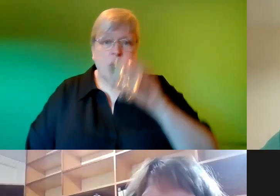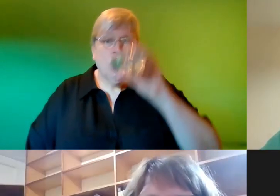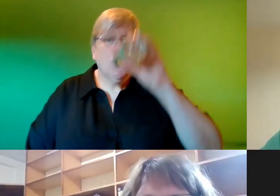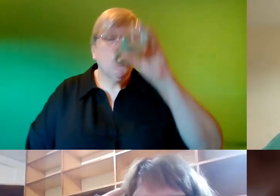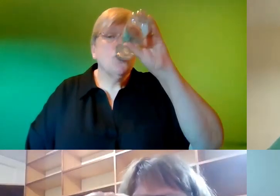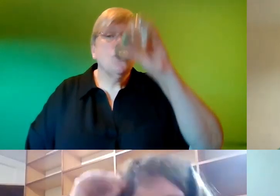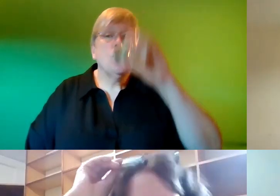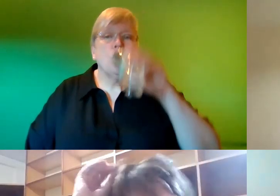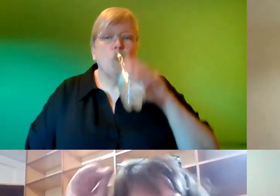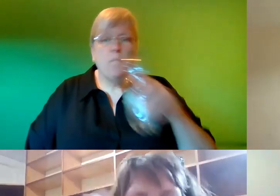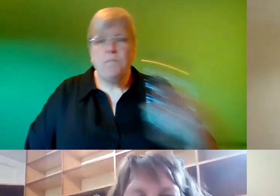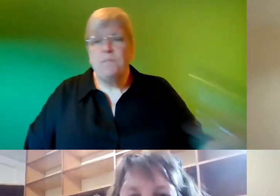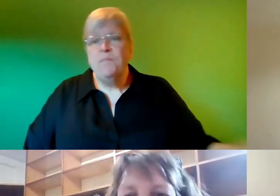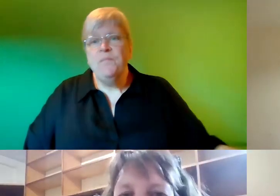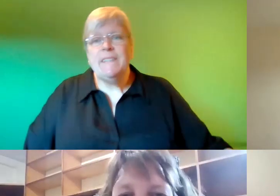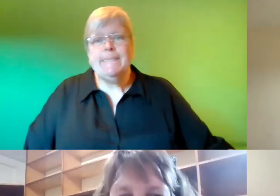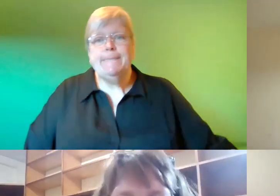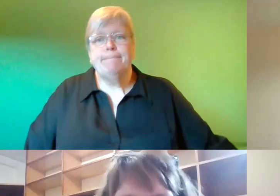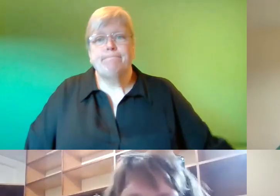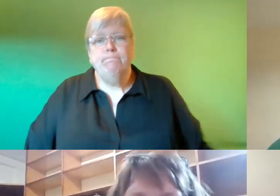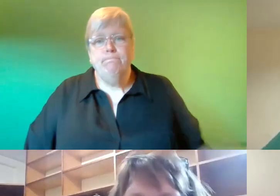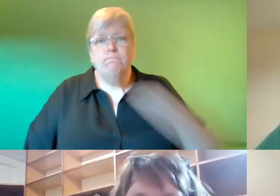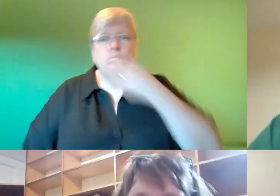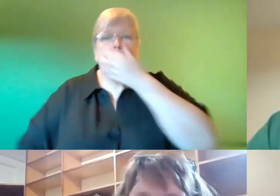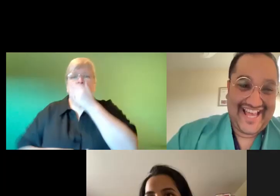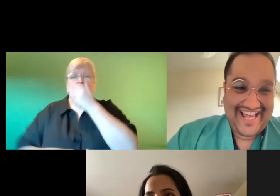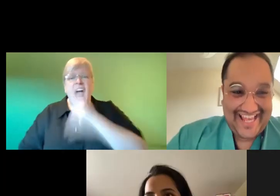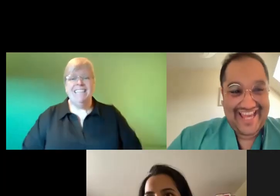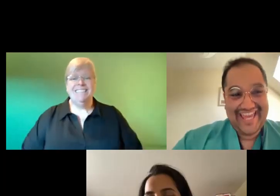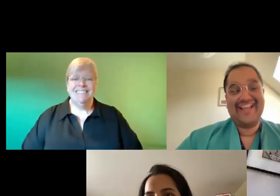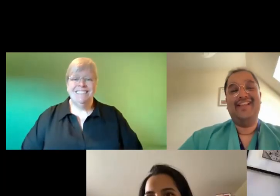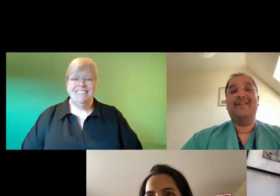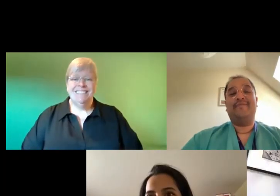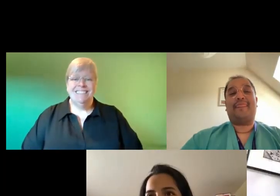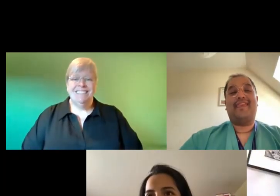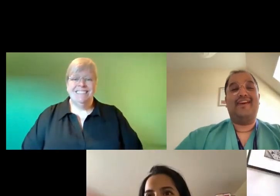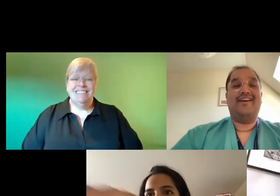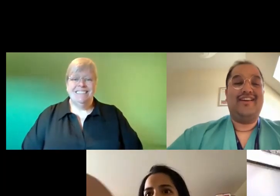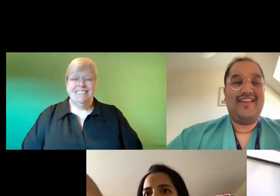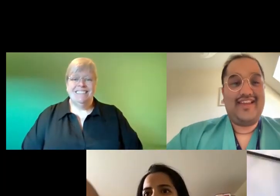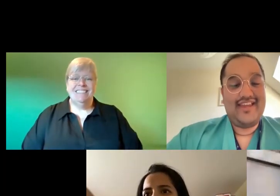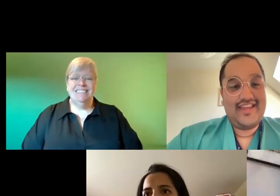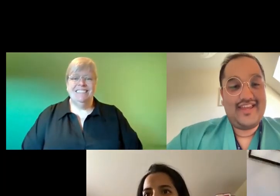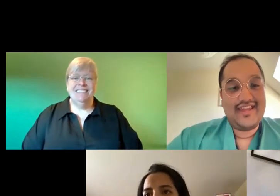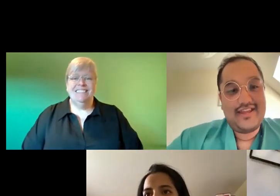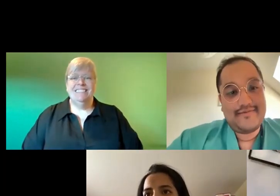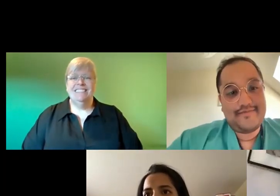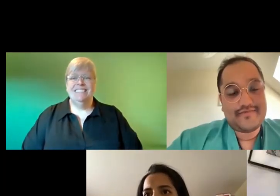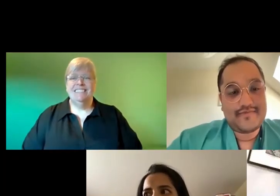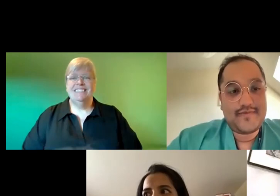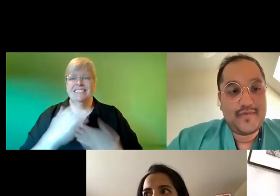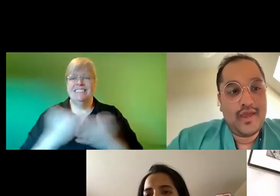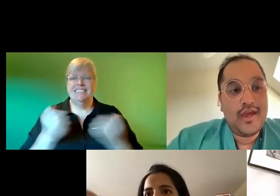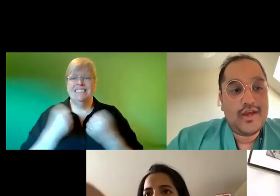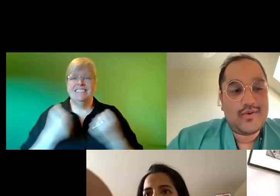uh well you can you can confess you're not you can confess i wouldn't say confess yeah you're really busy come on